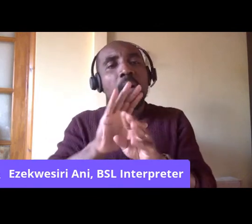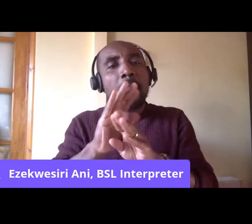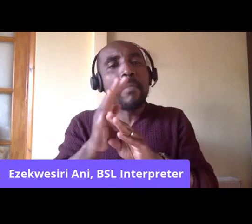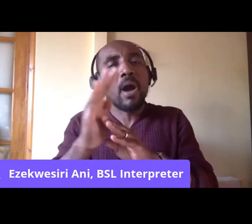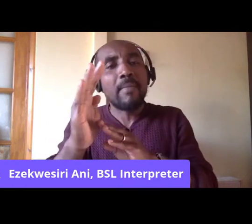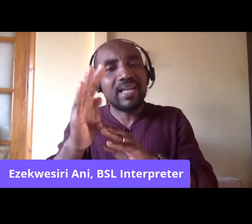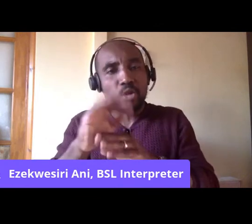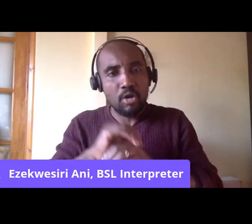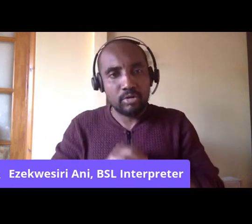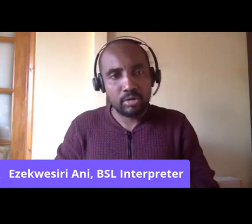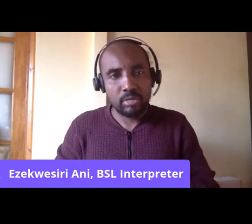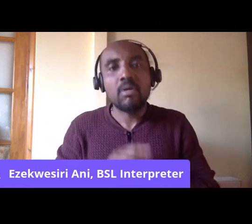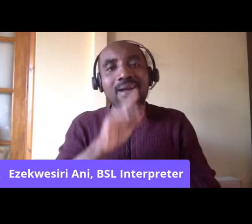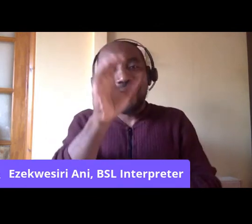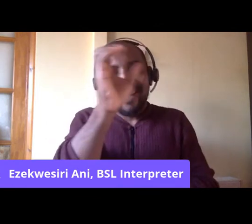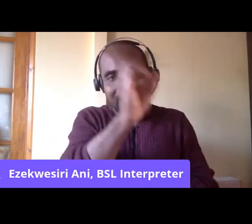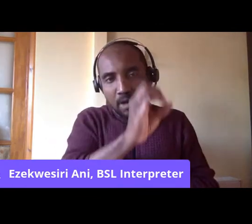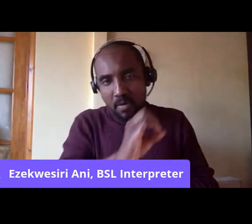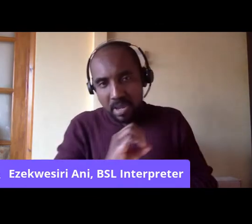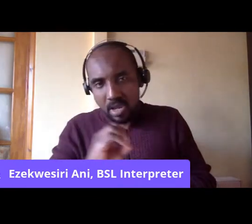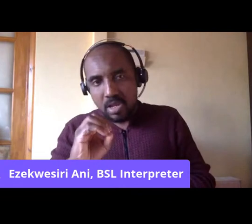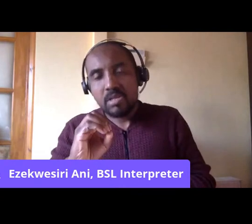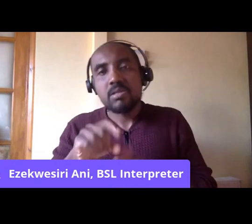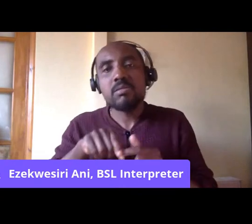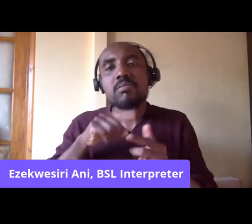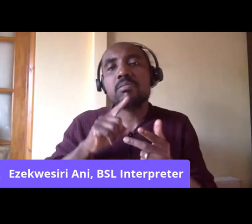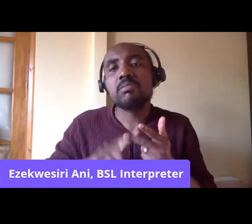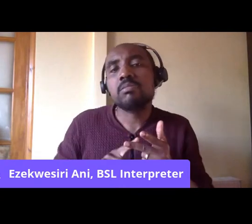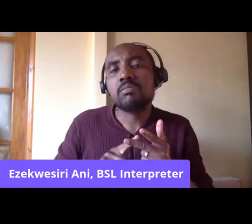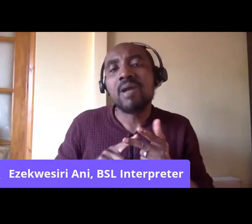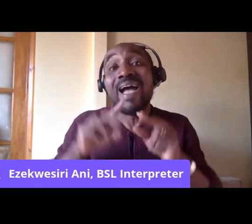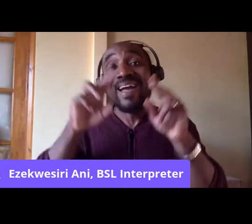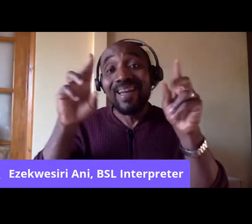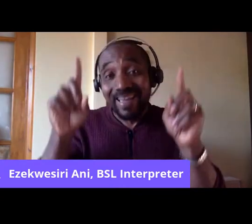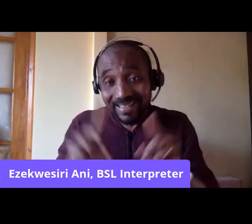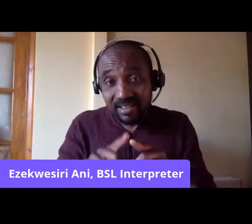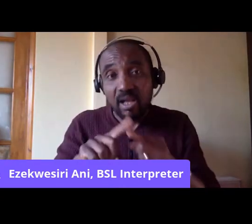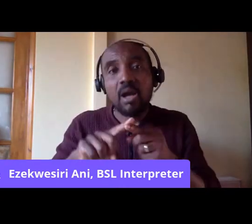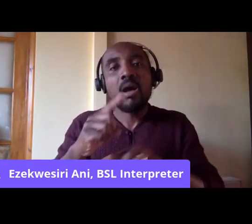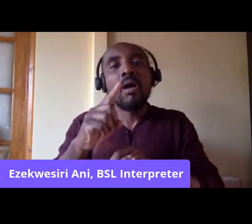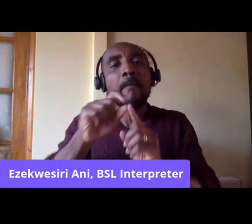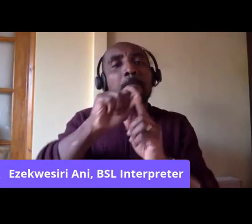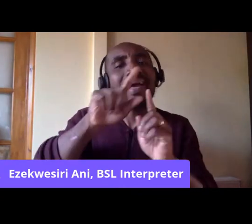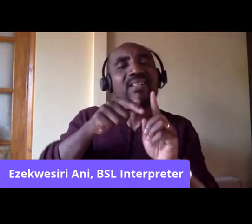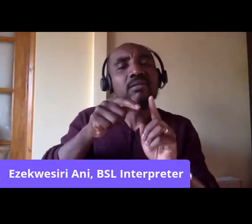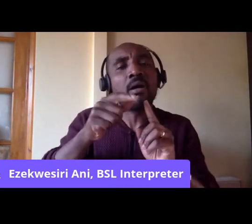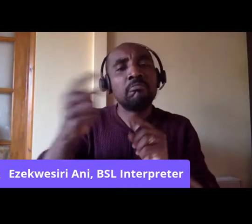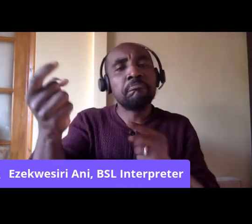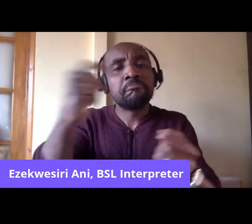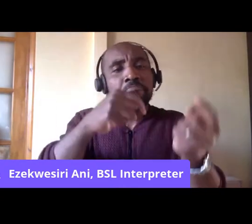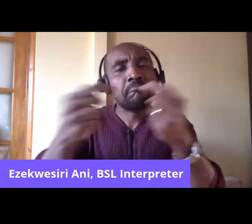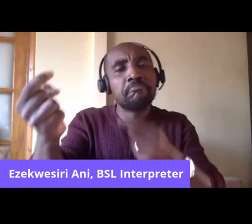Caribbean and also people from India and Pakistan. Now,